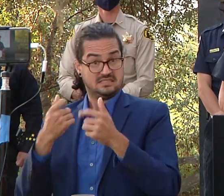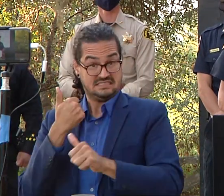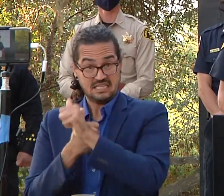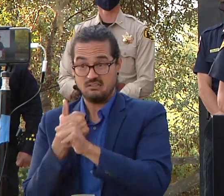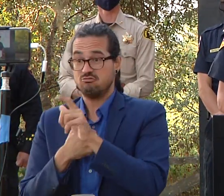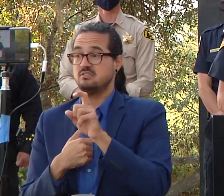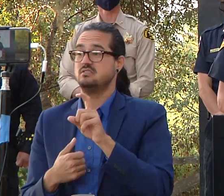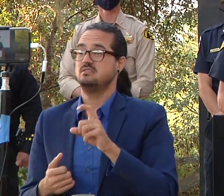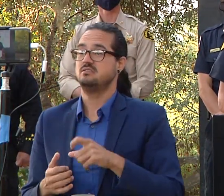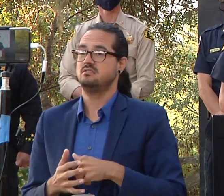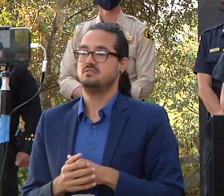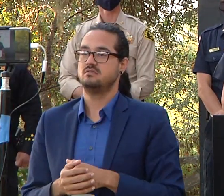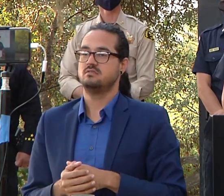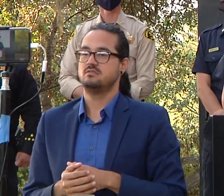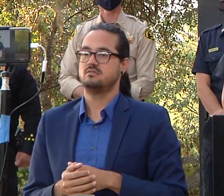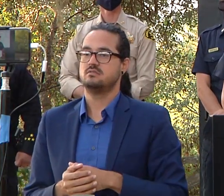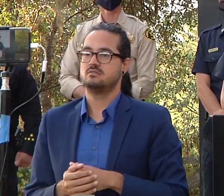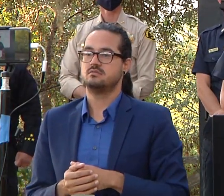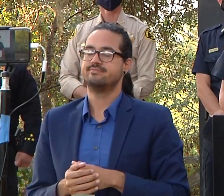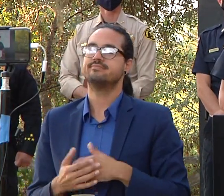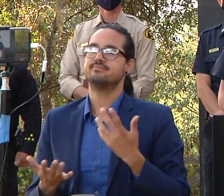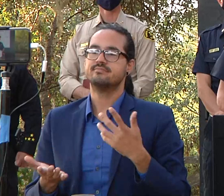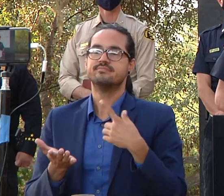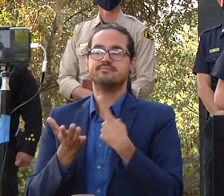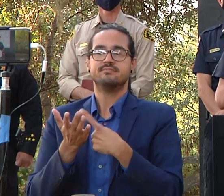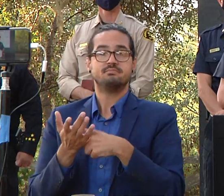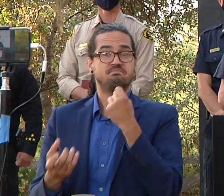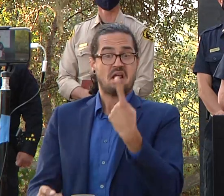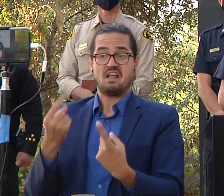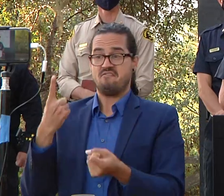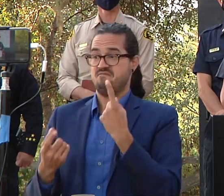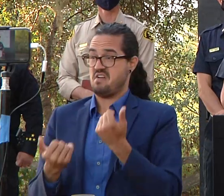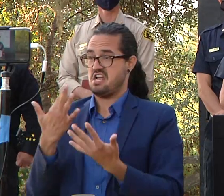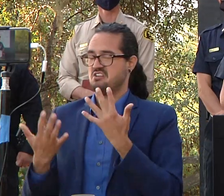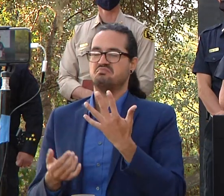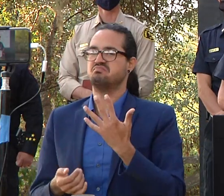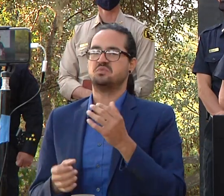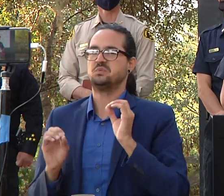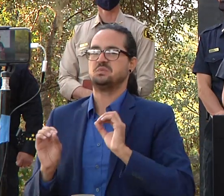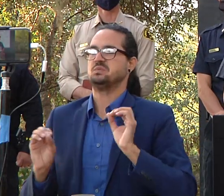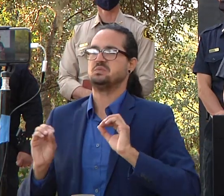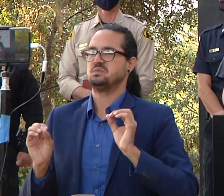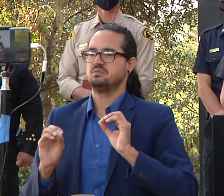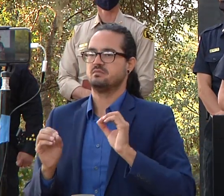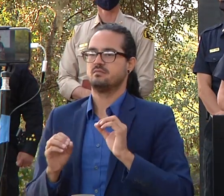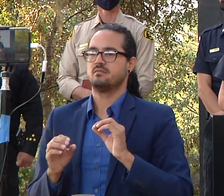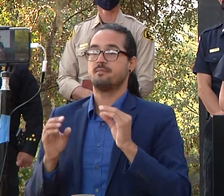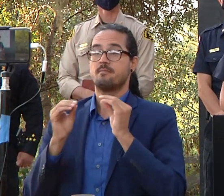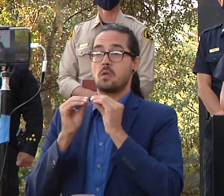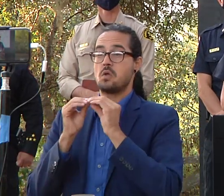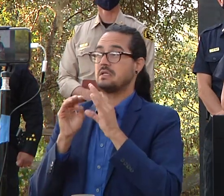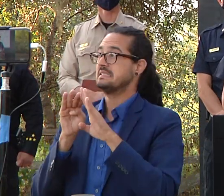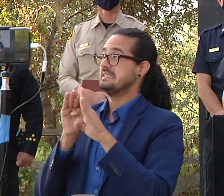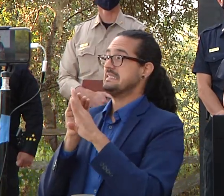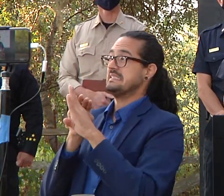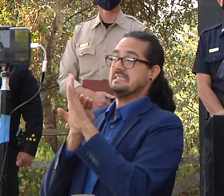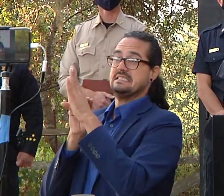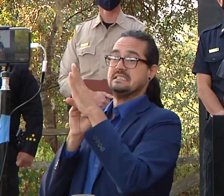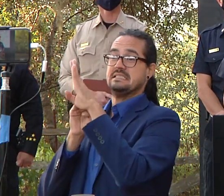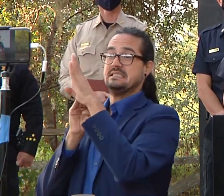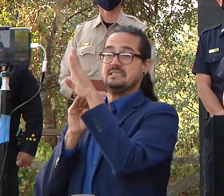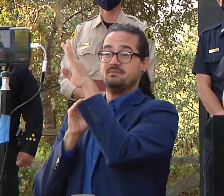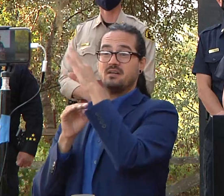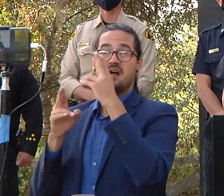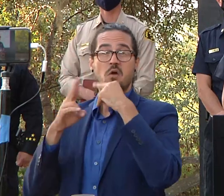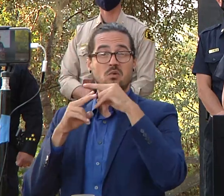spot fires we're really not seeing that what what we're seeing is as we're getting especially into the steeper terrain and in case in point is that highway nine corridor